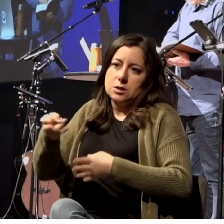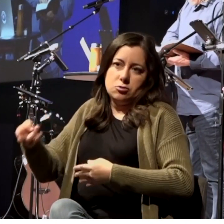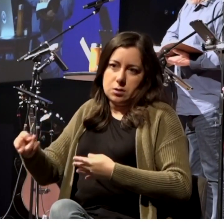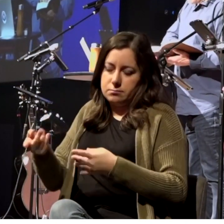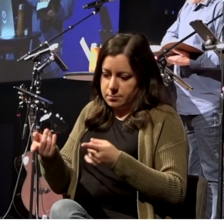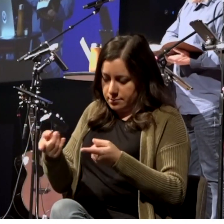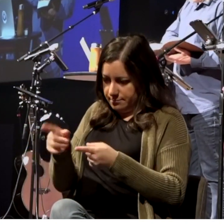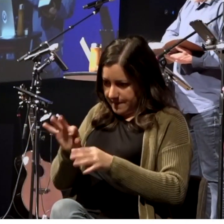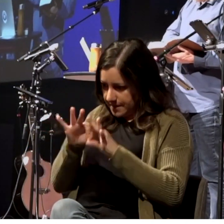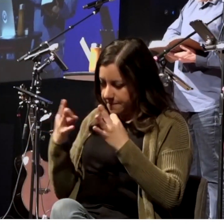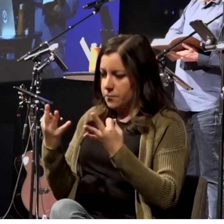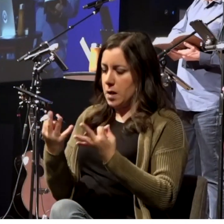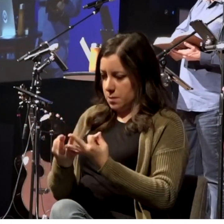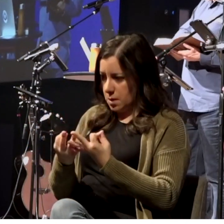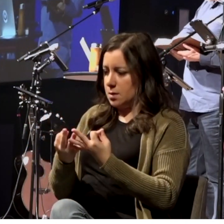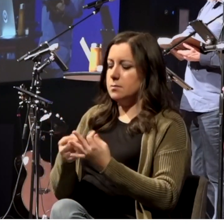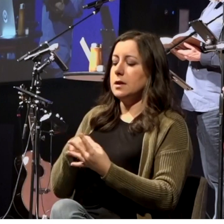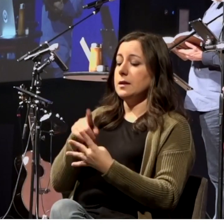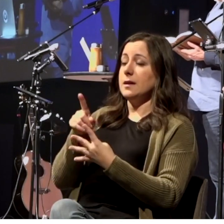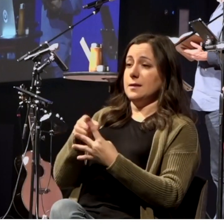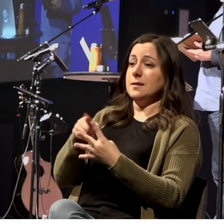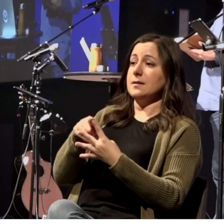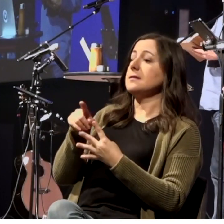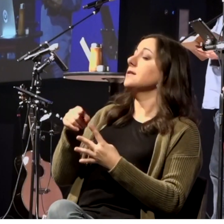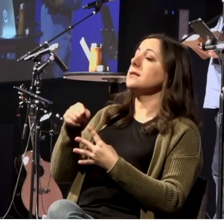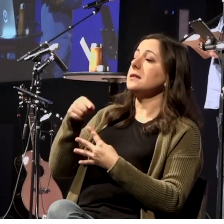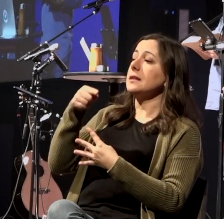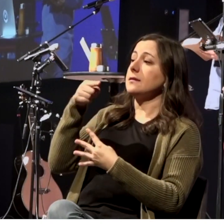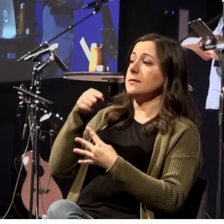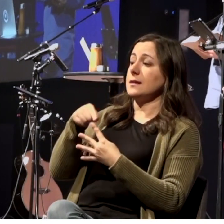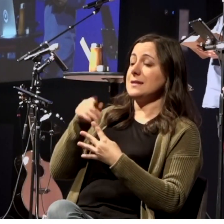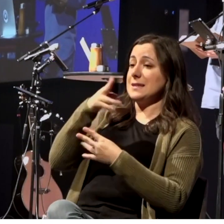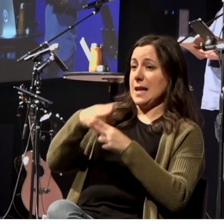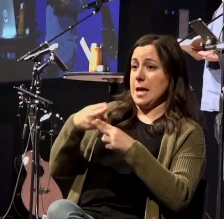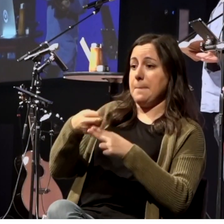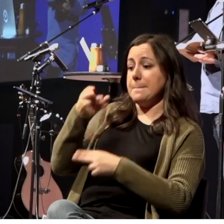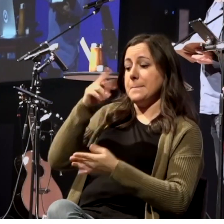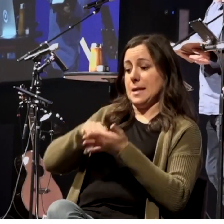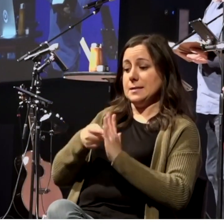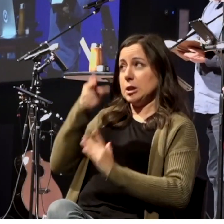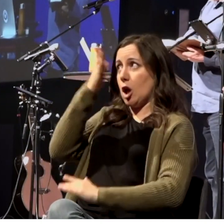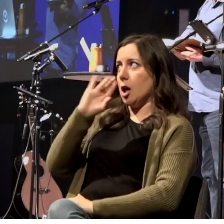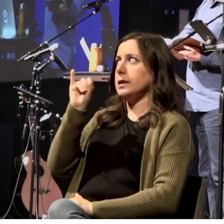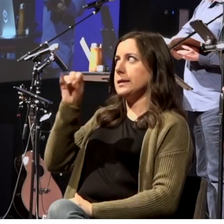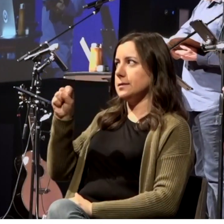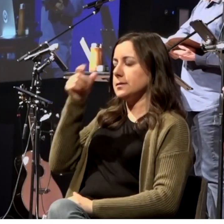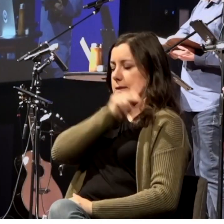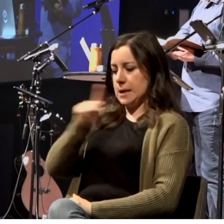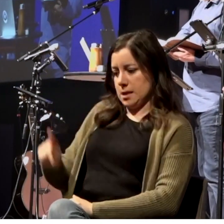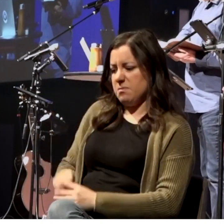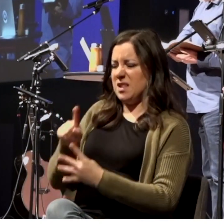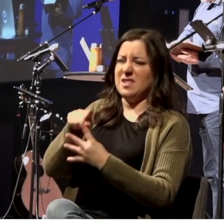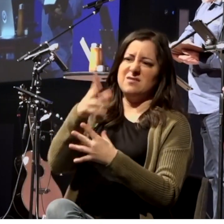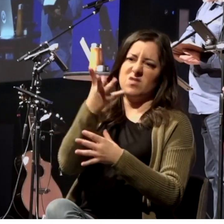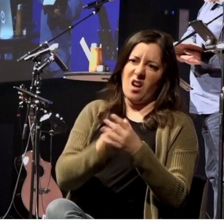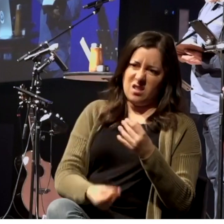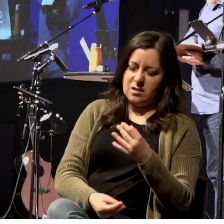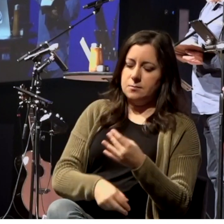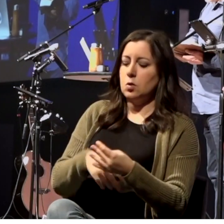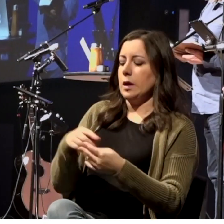And then Elimelech, God is king, Naomi's husband, died. She was left, and her two sons, and now they